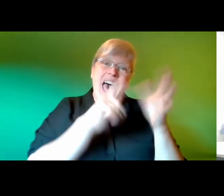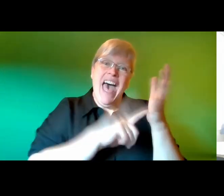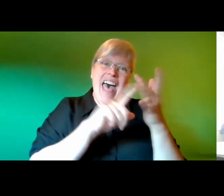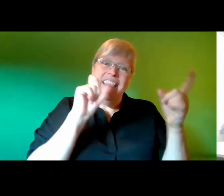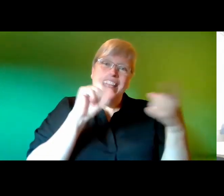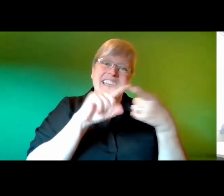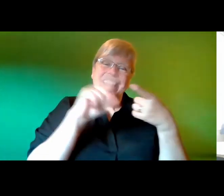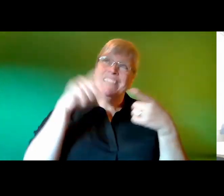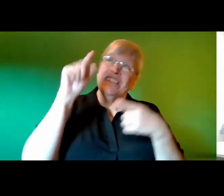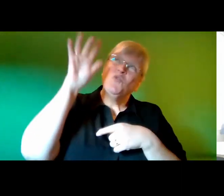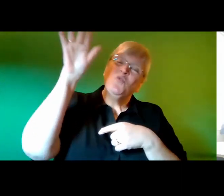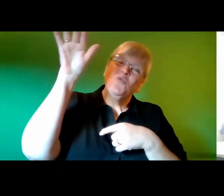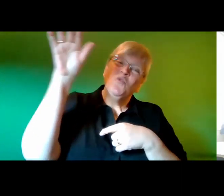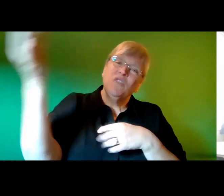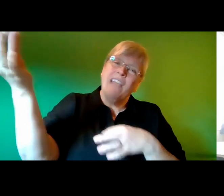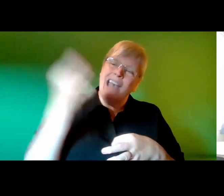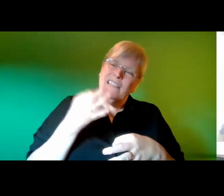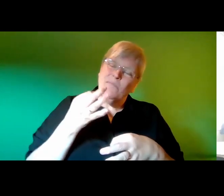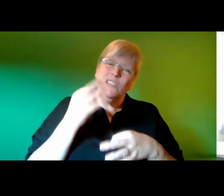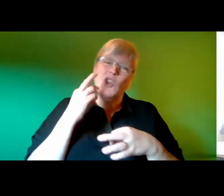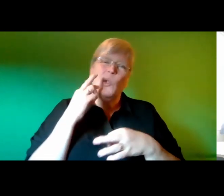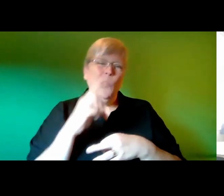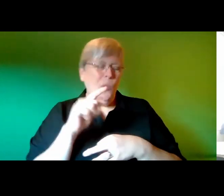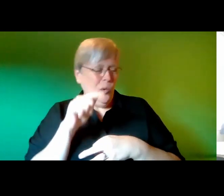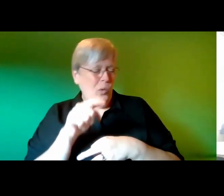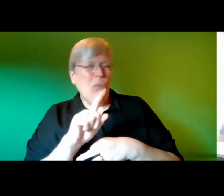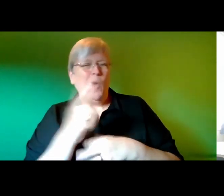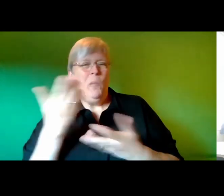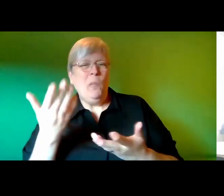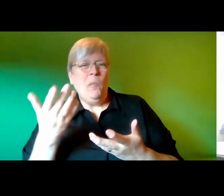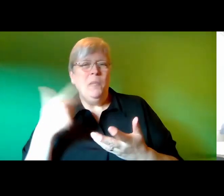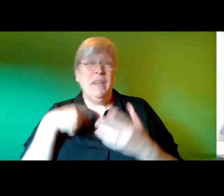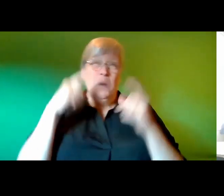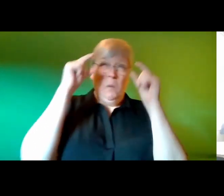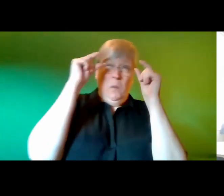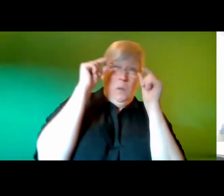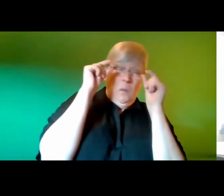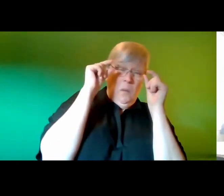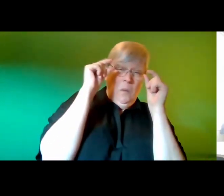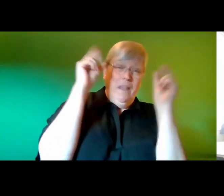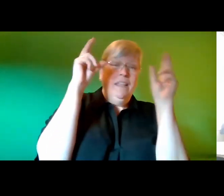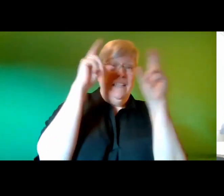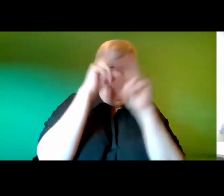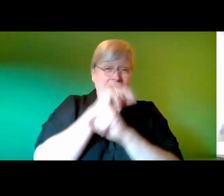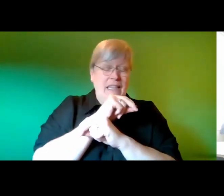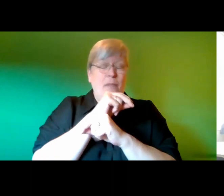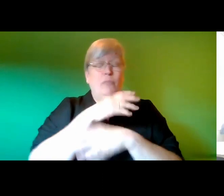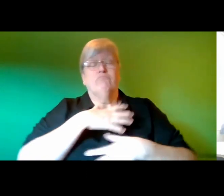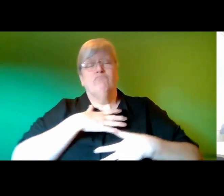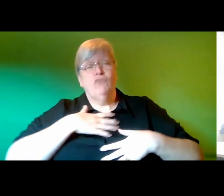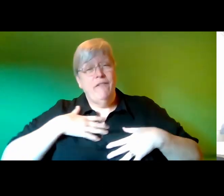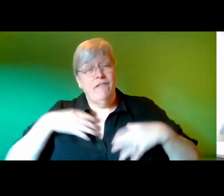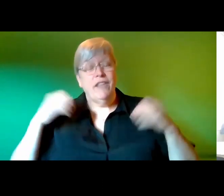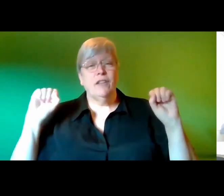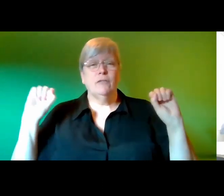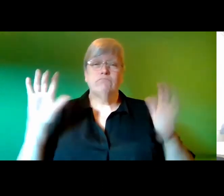and asks me what are you looking at I squeeze my eyes shut sleep starts to wrap his arms